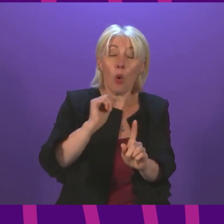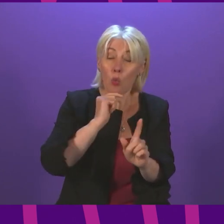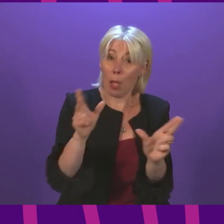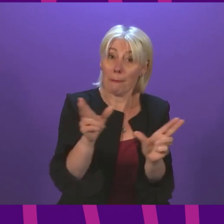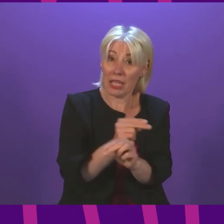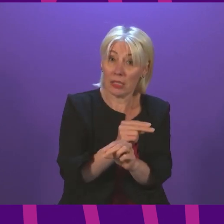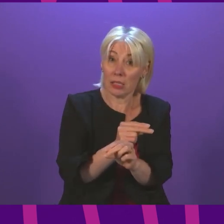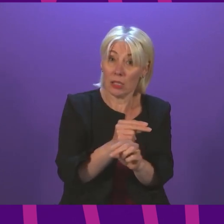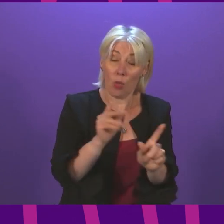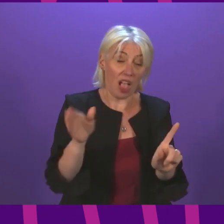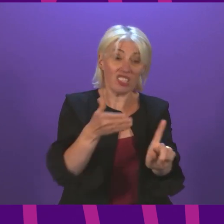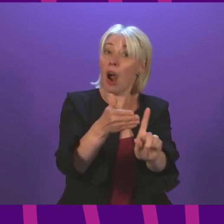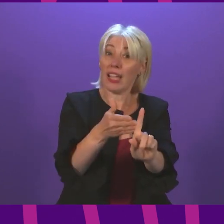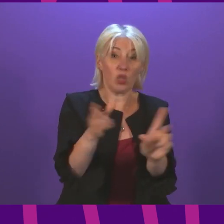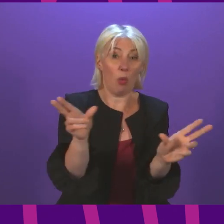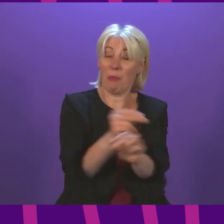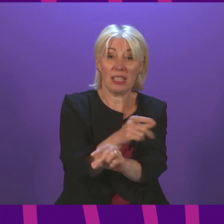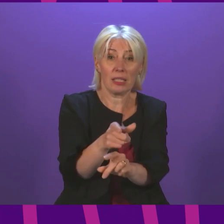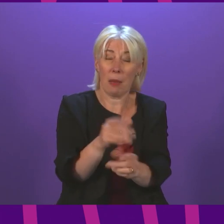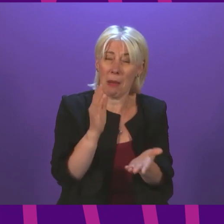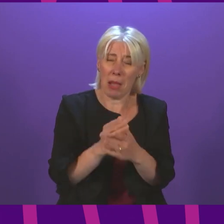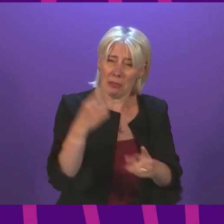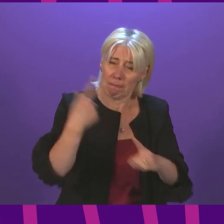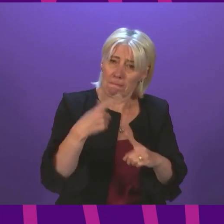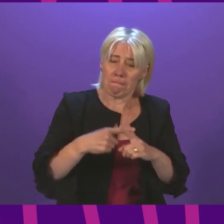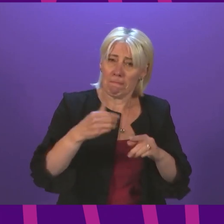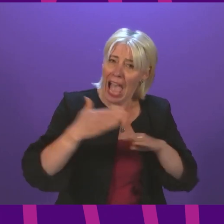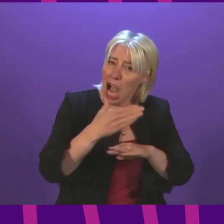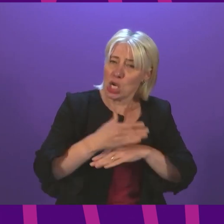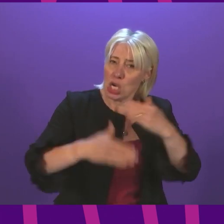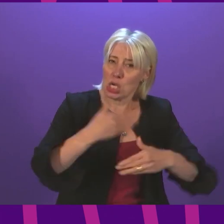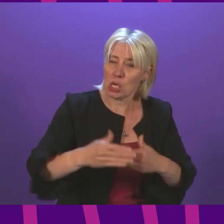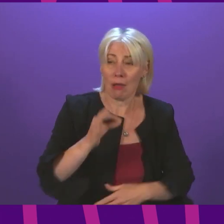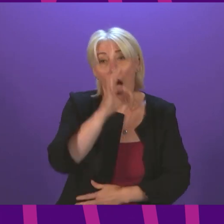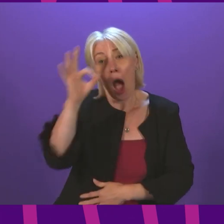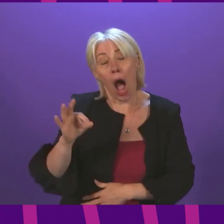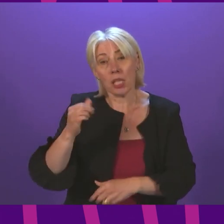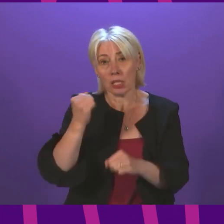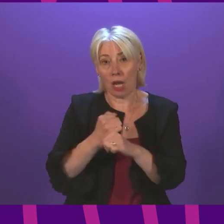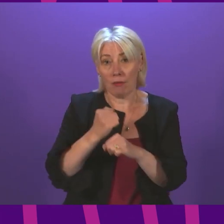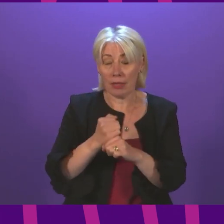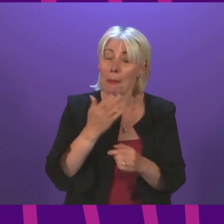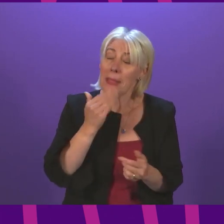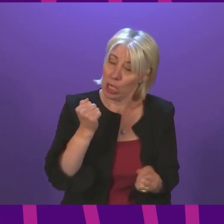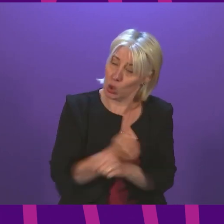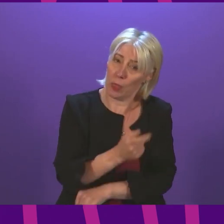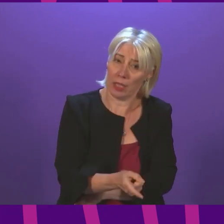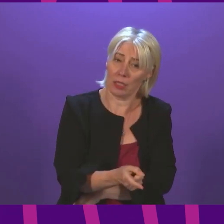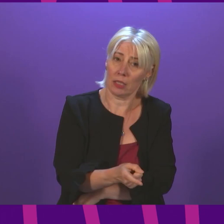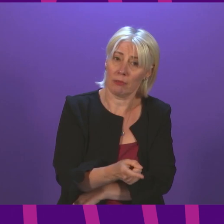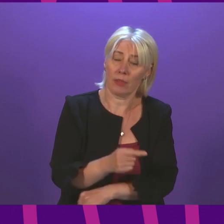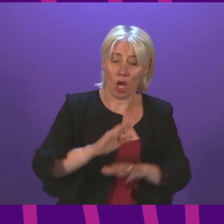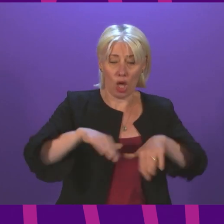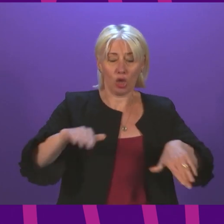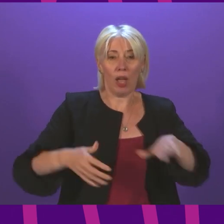some considerable distance, unless urgent action is taken, and we would ask the government to do just that. We have a